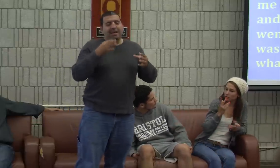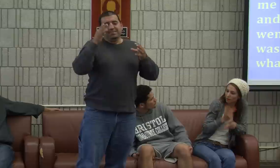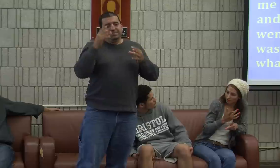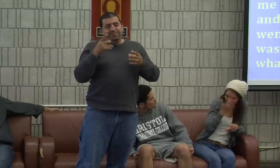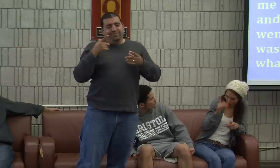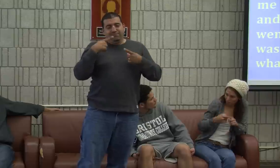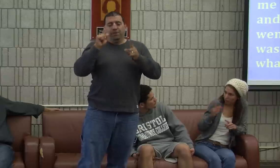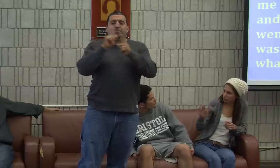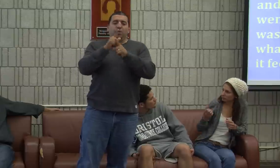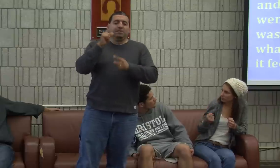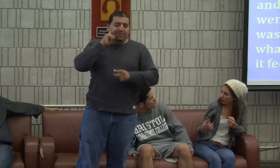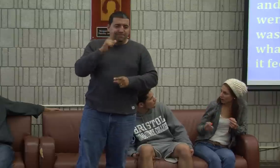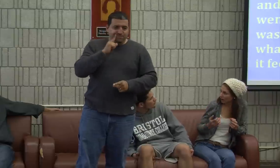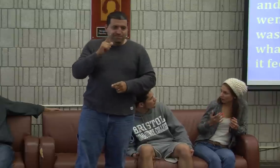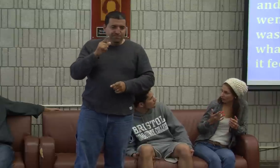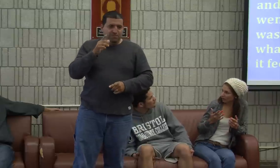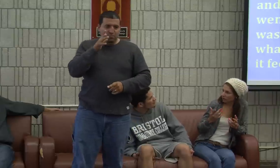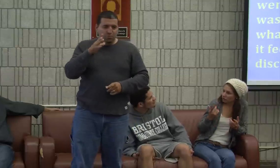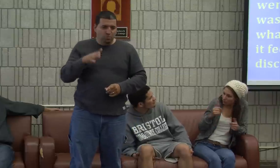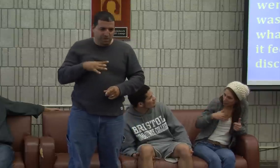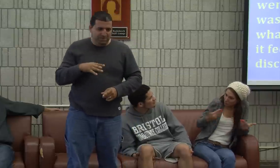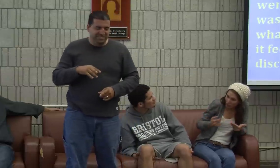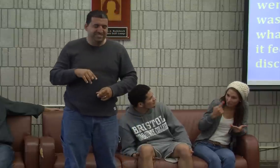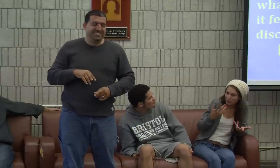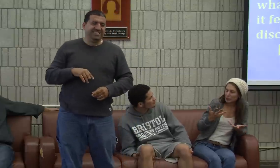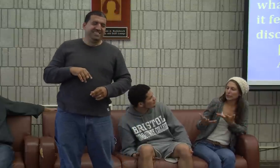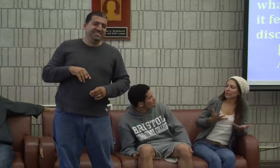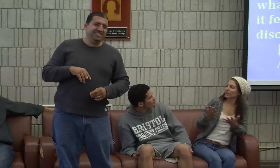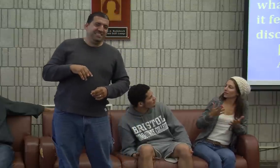that disconnect often. And finally I did meet a deaf woman.